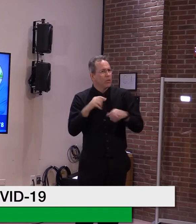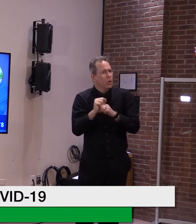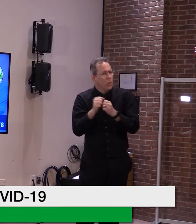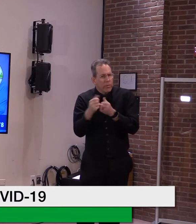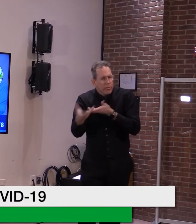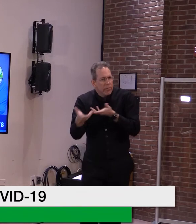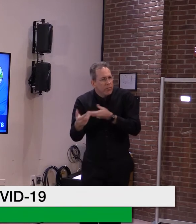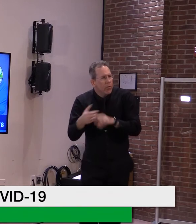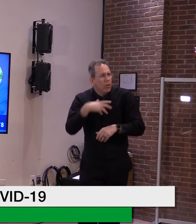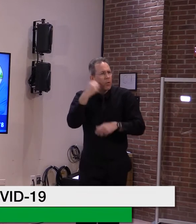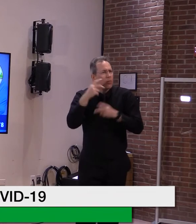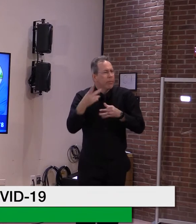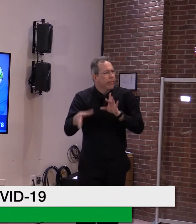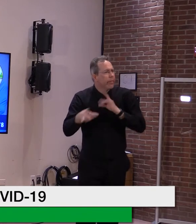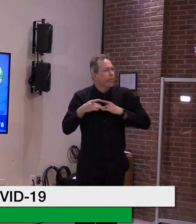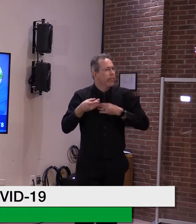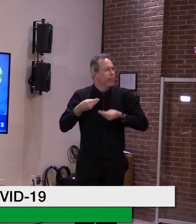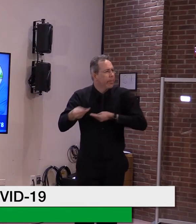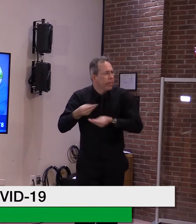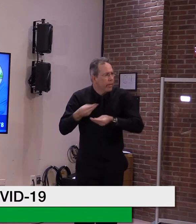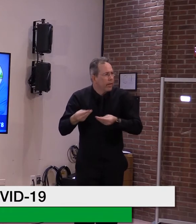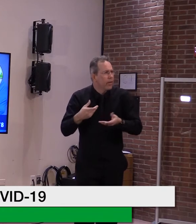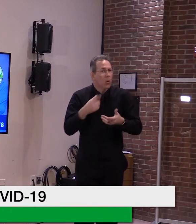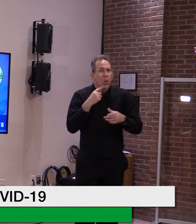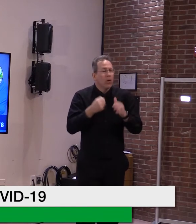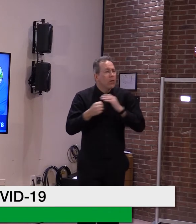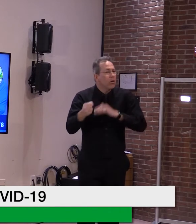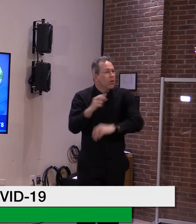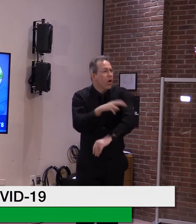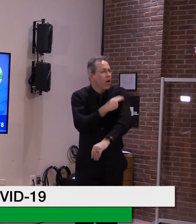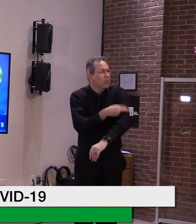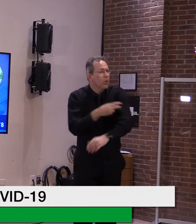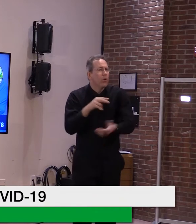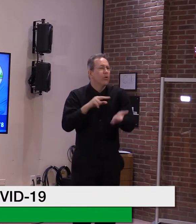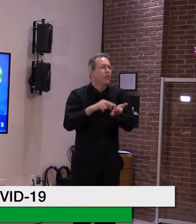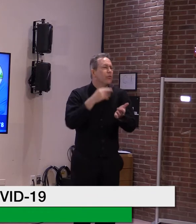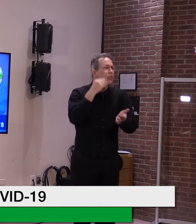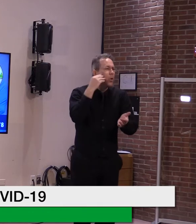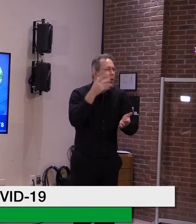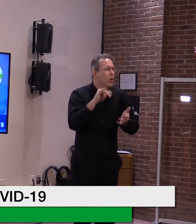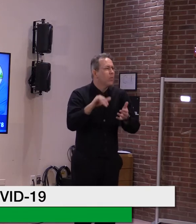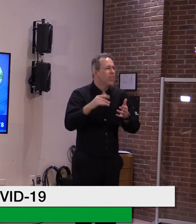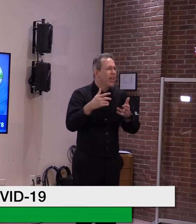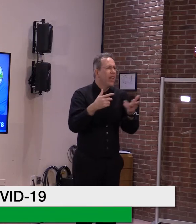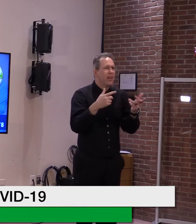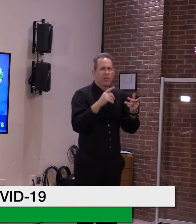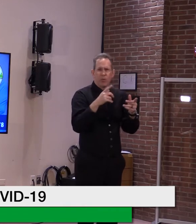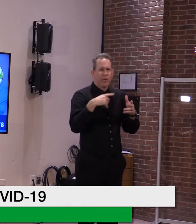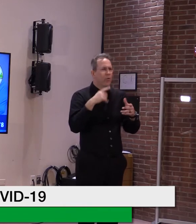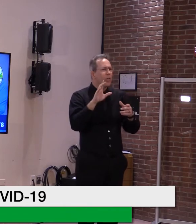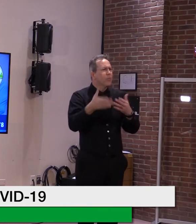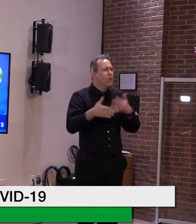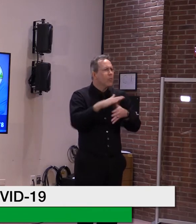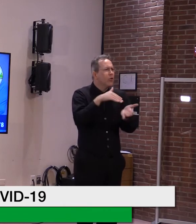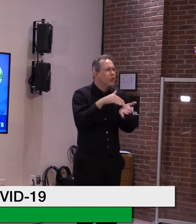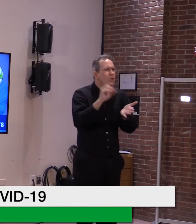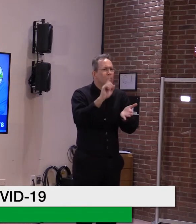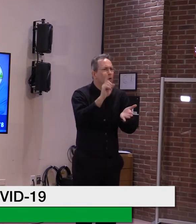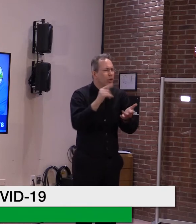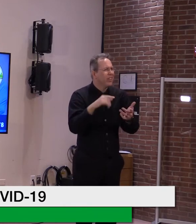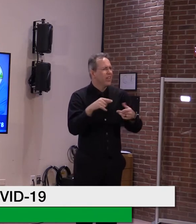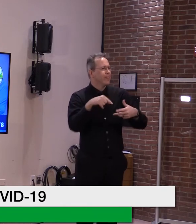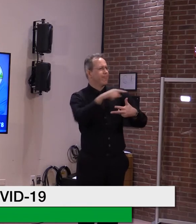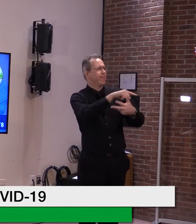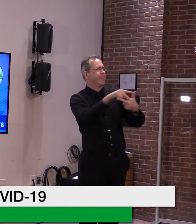um, primary care was there and as the age bands get younger, this eligibility will be eliminated and,